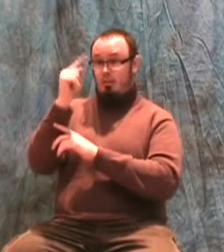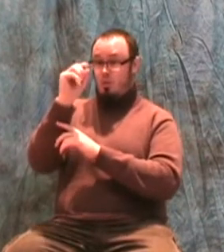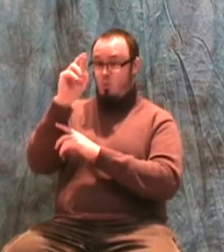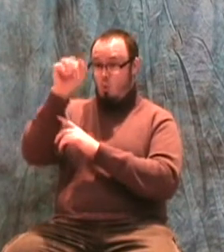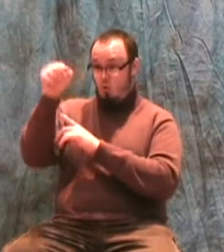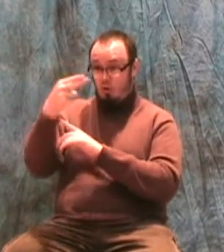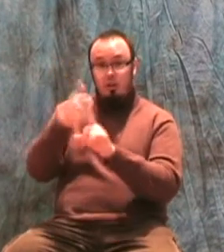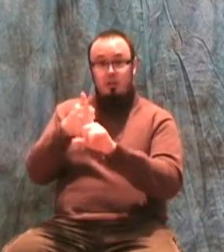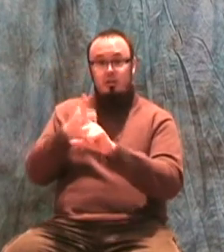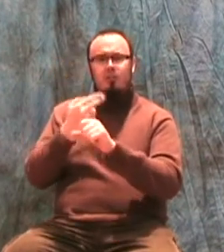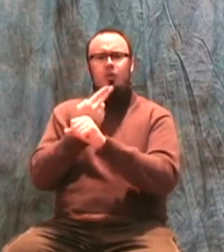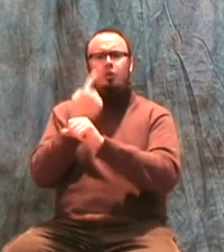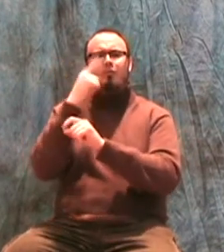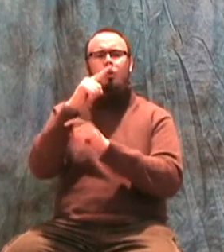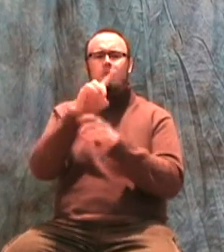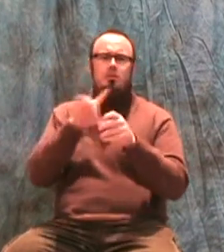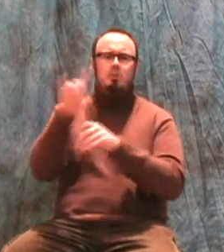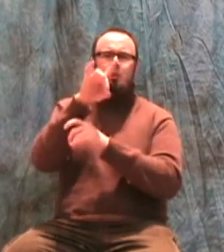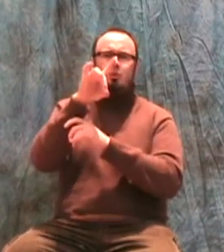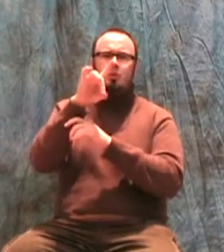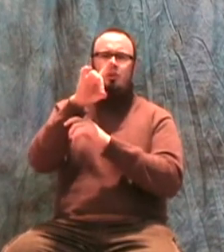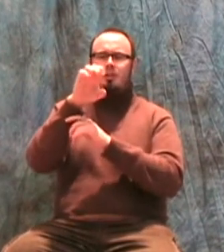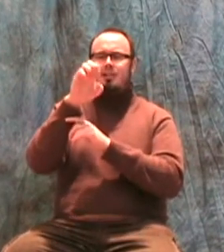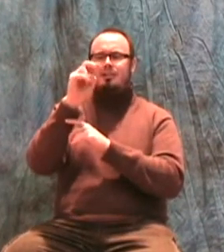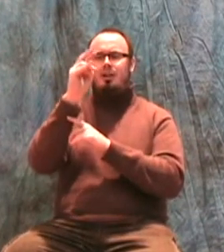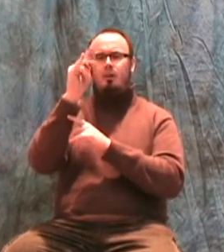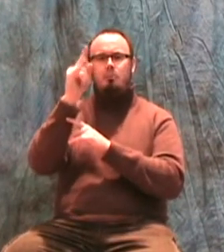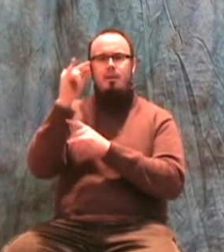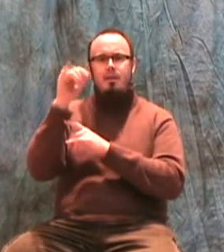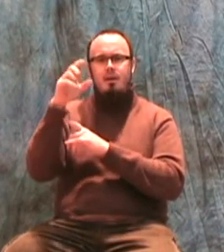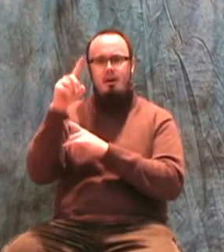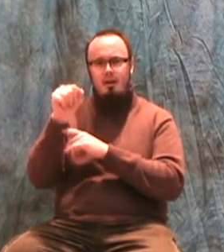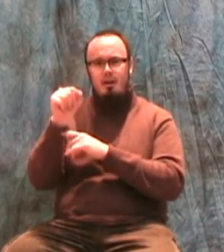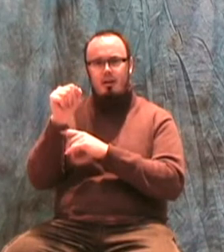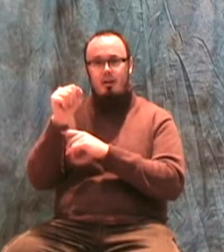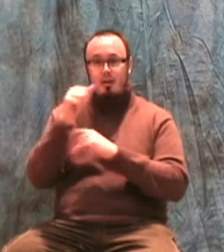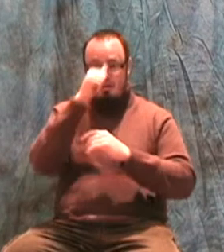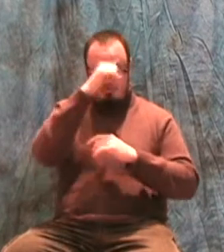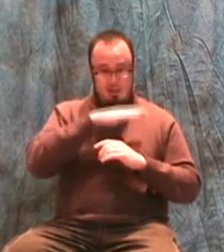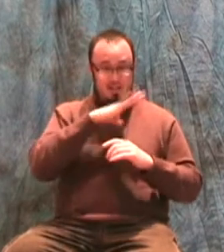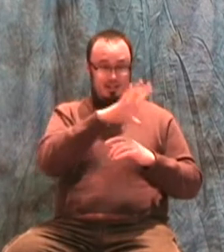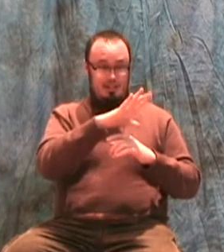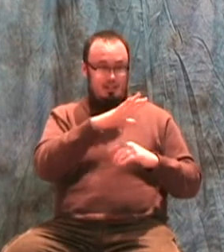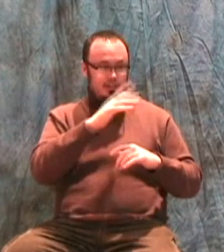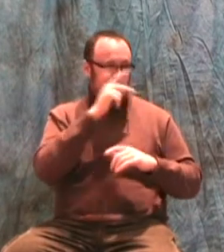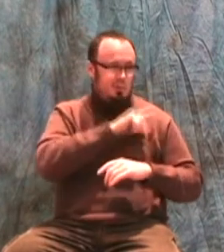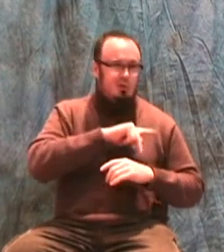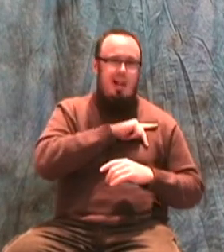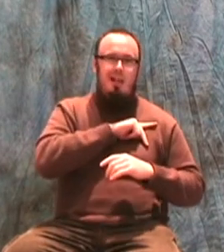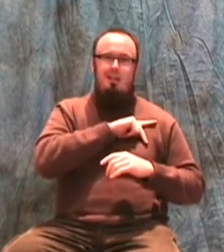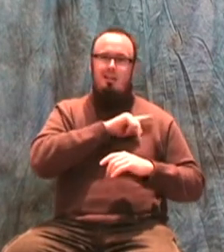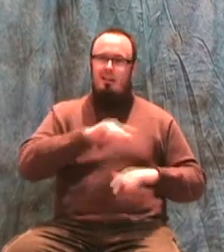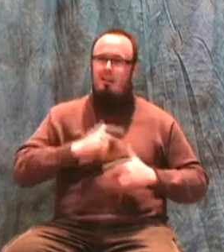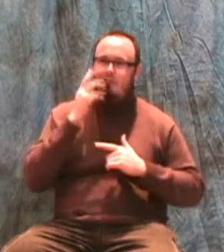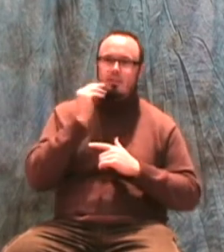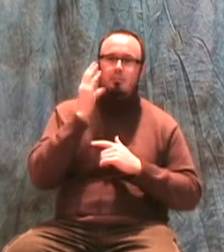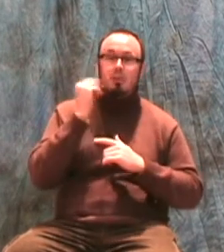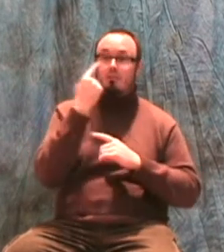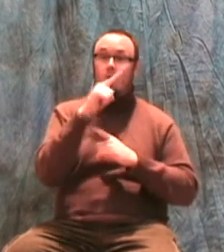as a spiritual encyclopedia Man's personality and life experiences are designed to be the tests of our free will